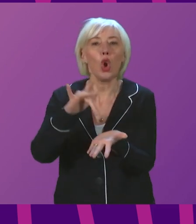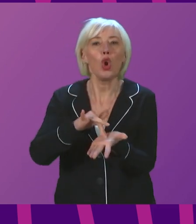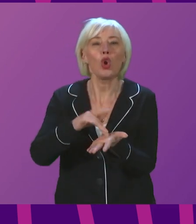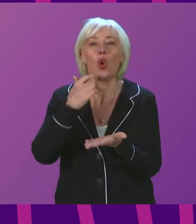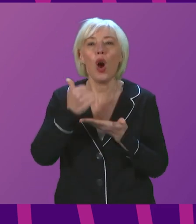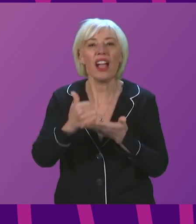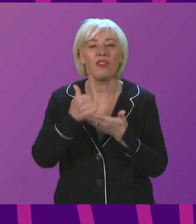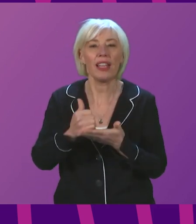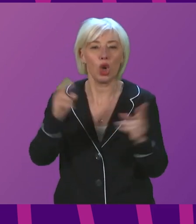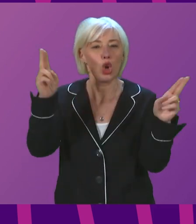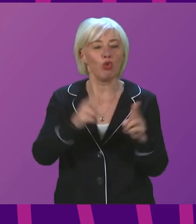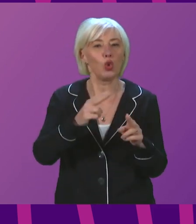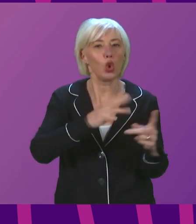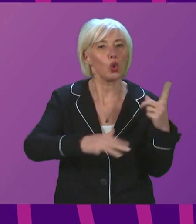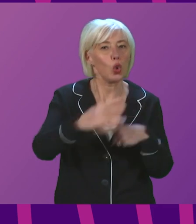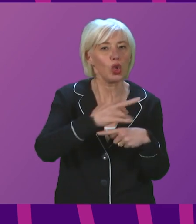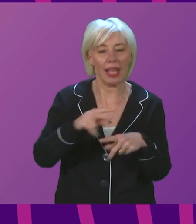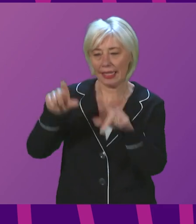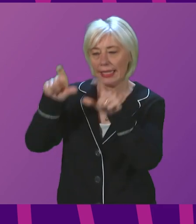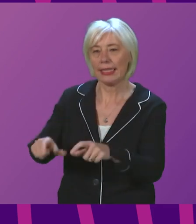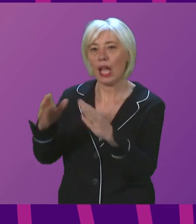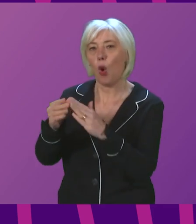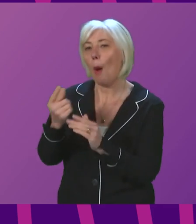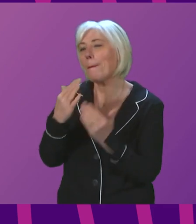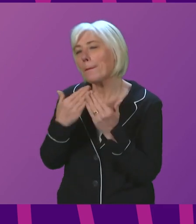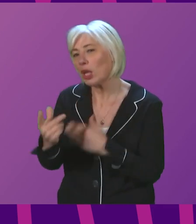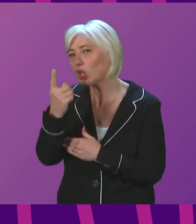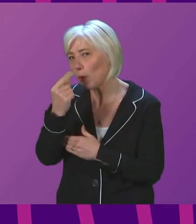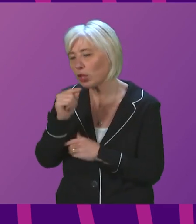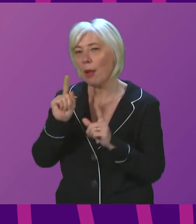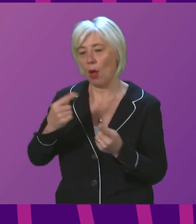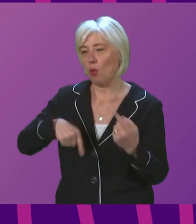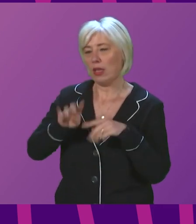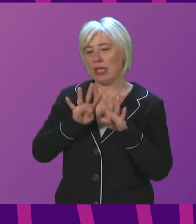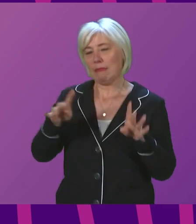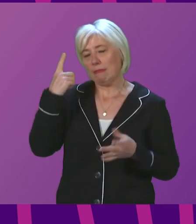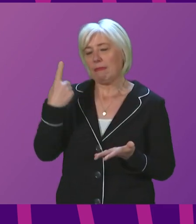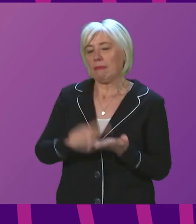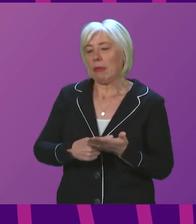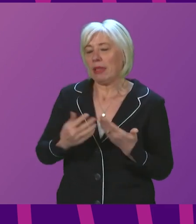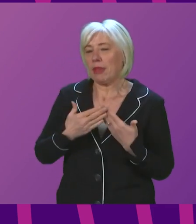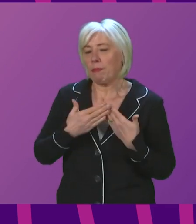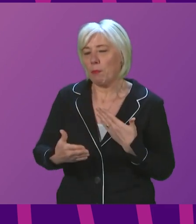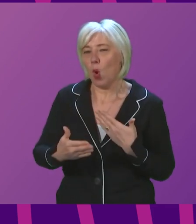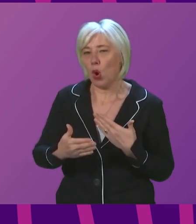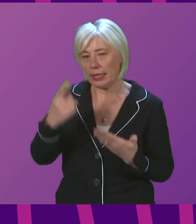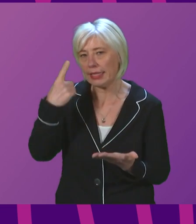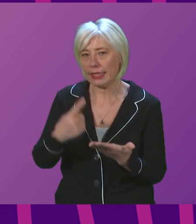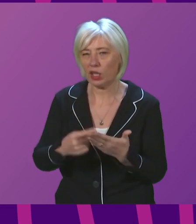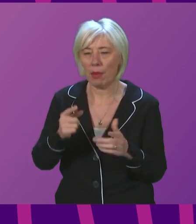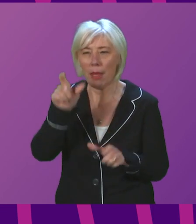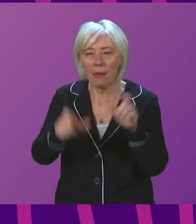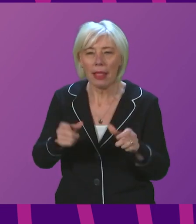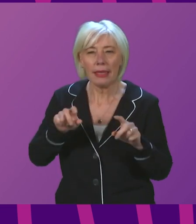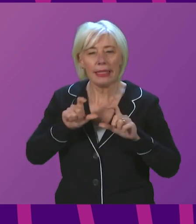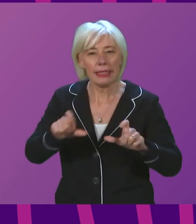reduce socialising and stay at home as much as feasible, the Cabinet's judgment is that we must also take some further steps to make the places where people might